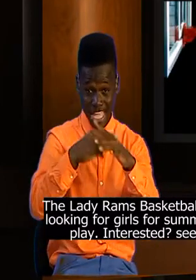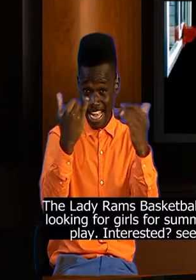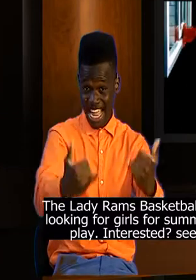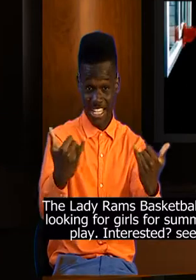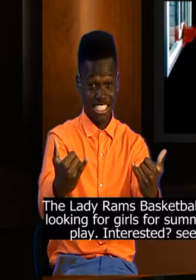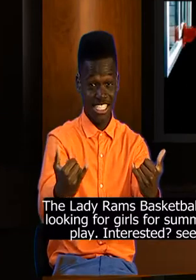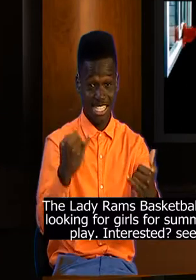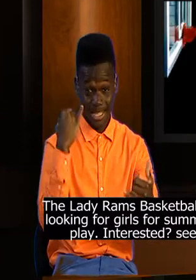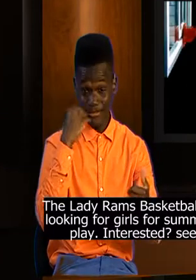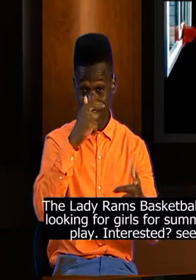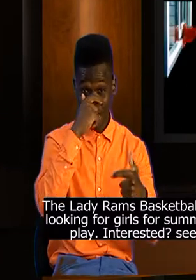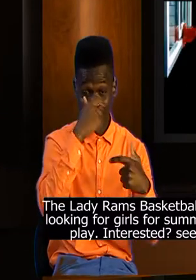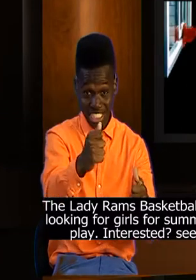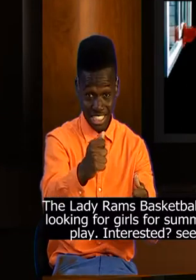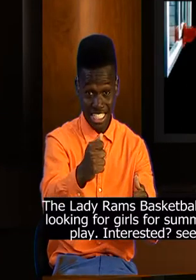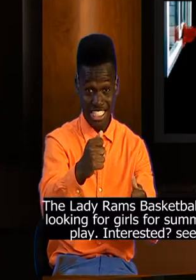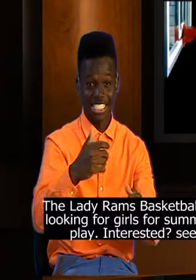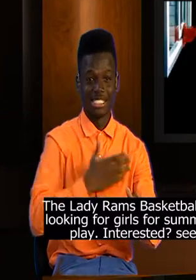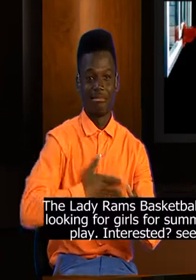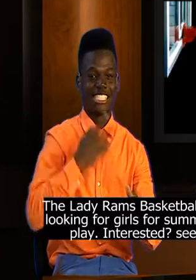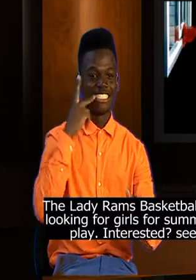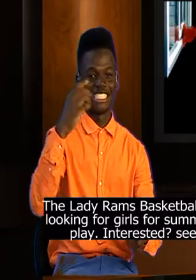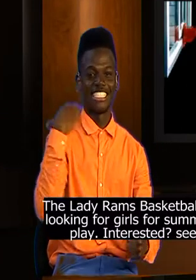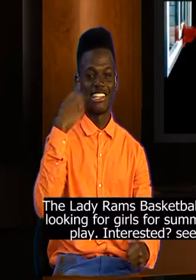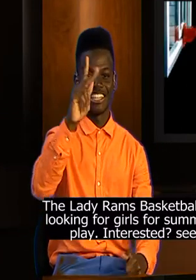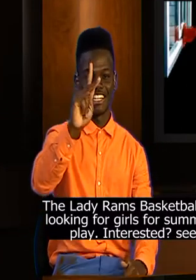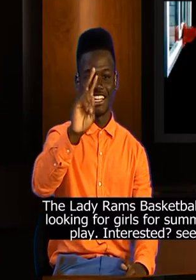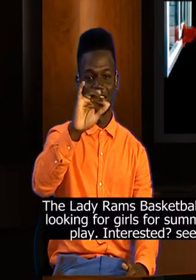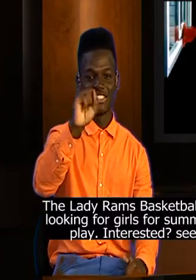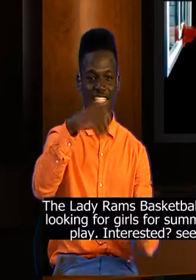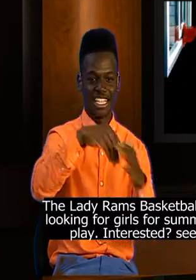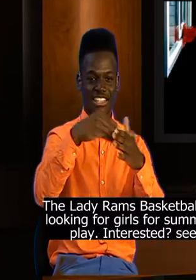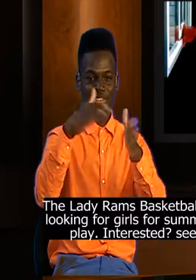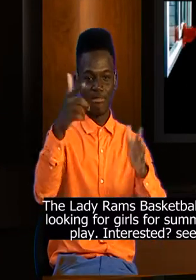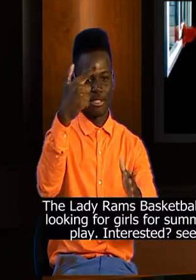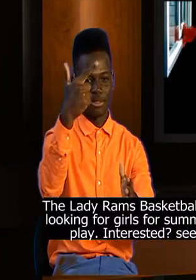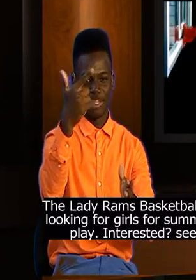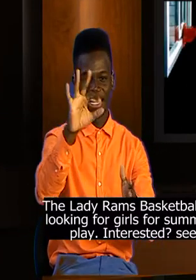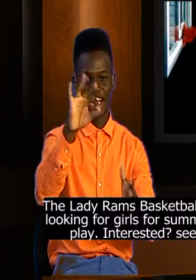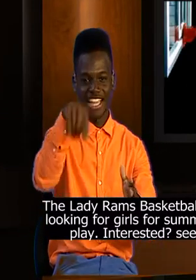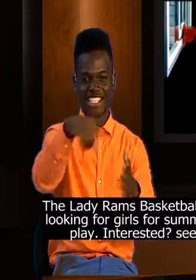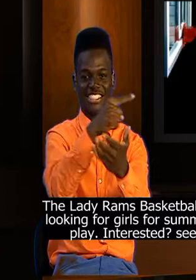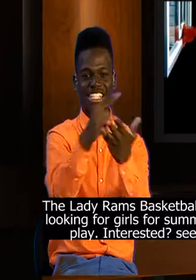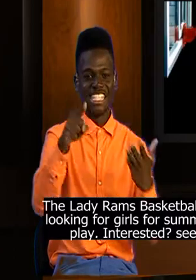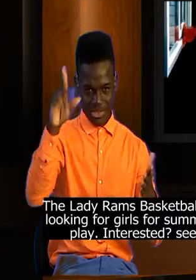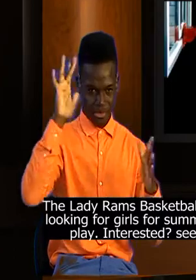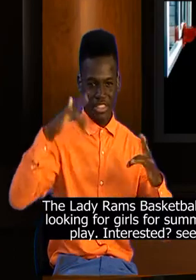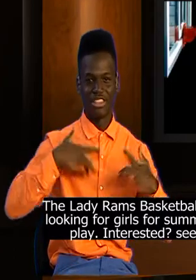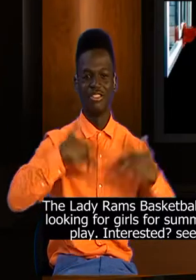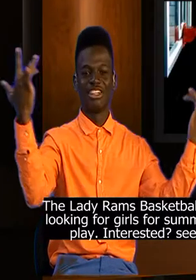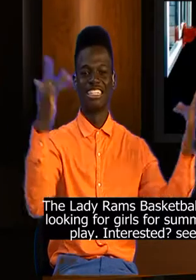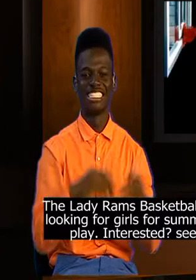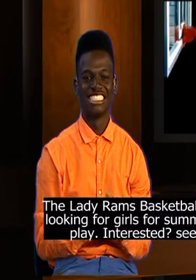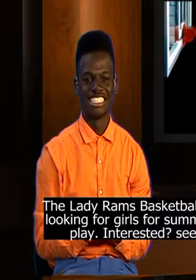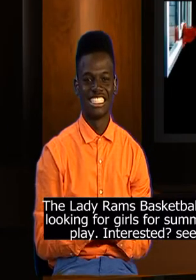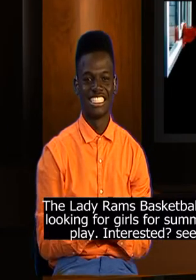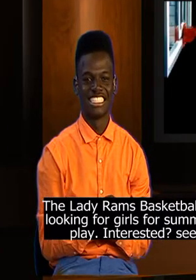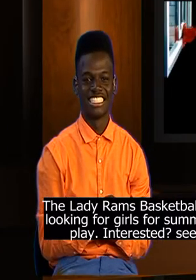season begins now and if you are interested please see coach Curtis in room 2129 this week. He'd be thrilled.